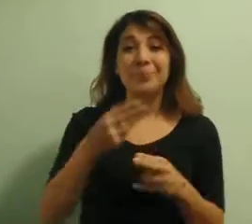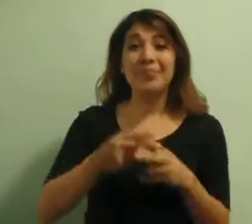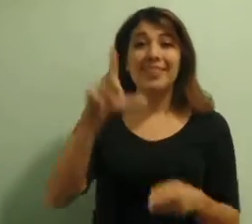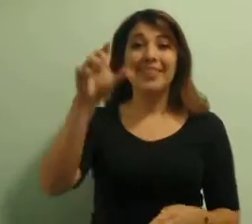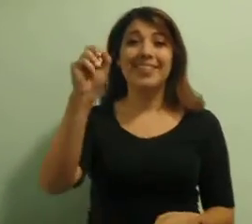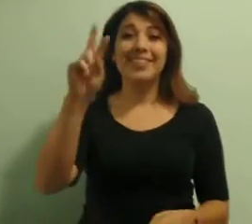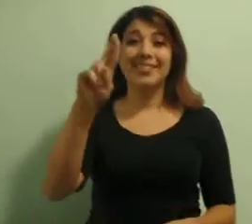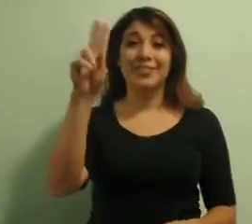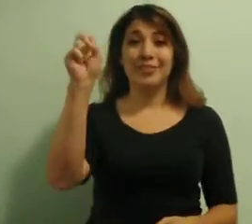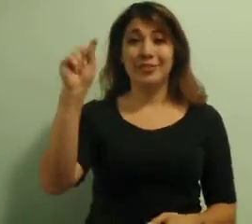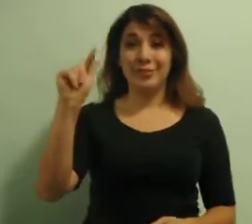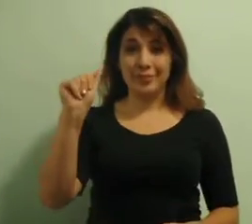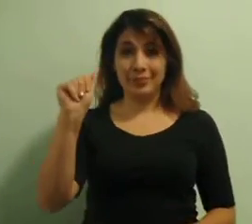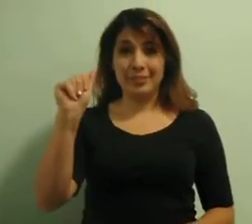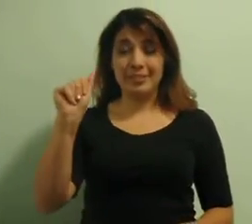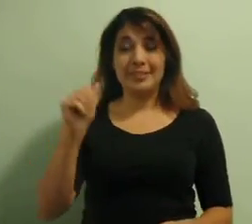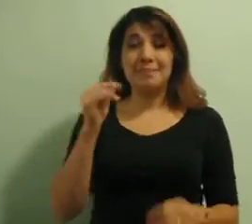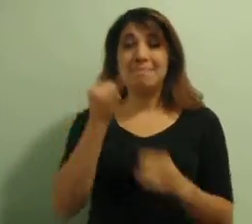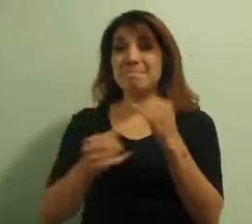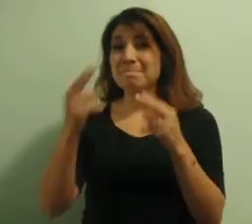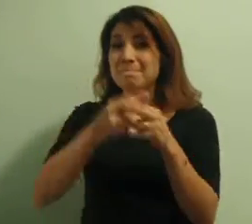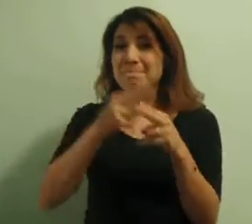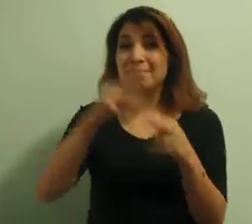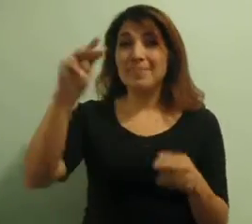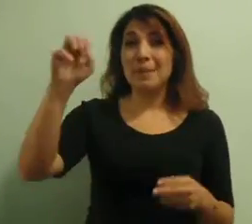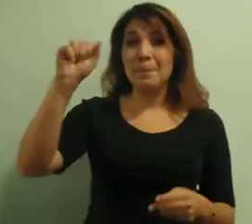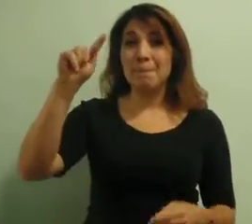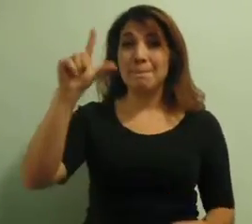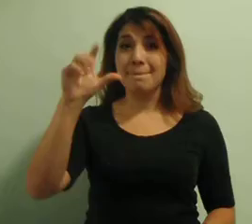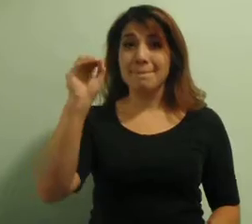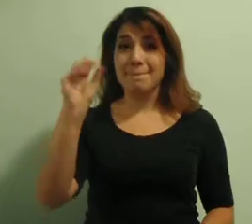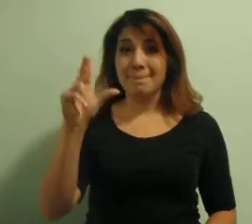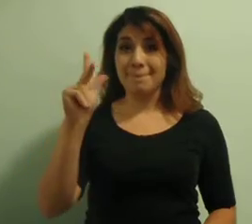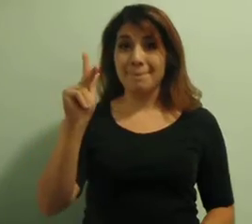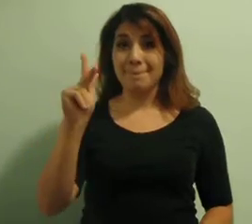Hi, my name is Lorena. My last name is Matlock.